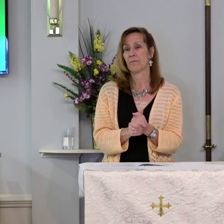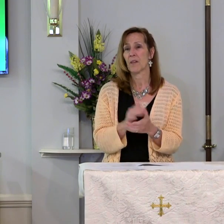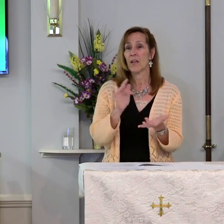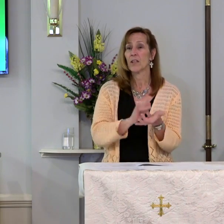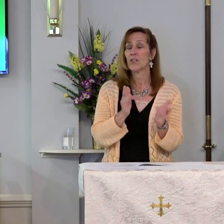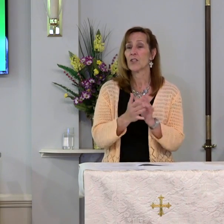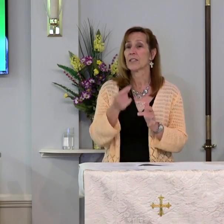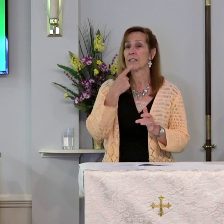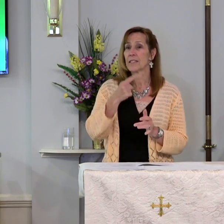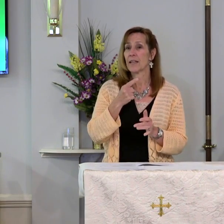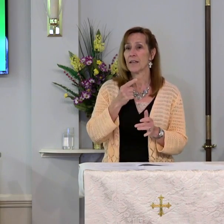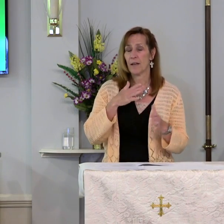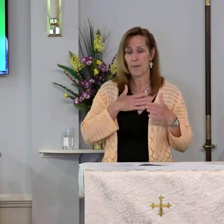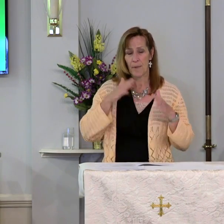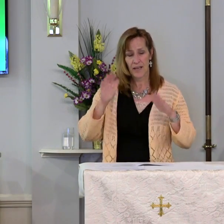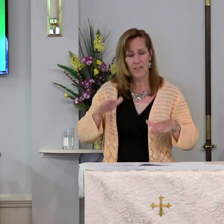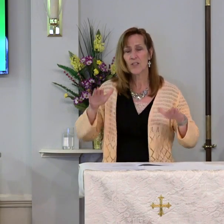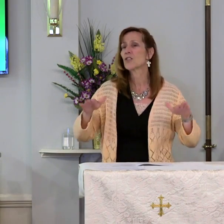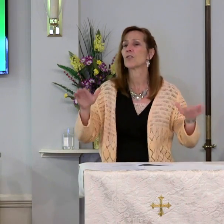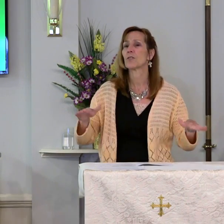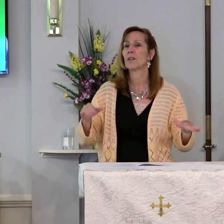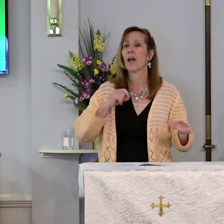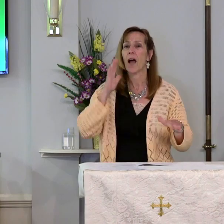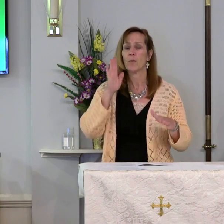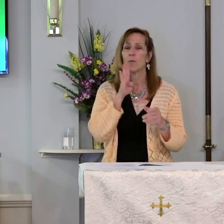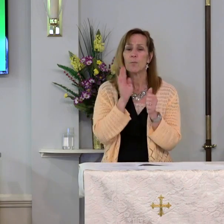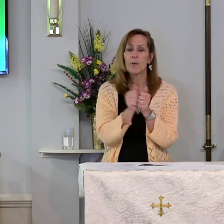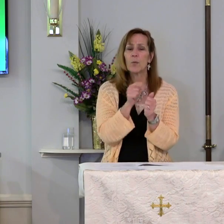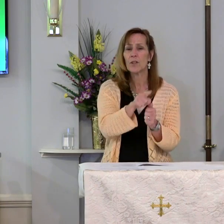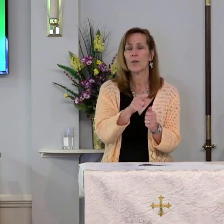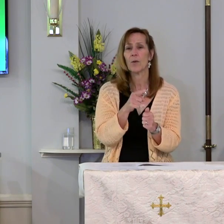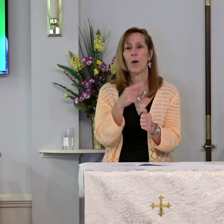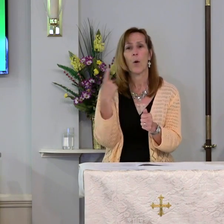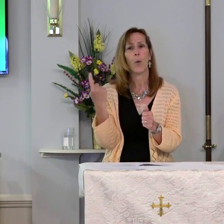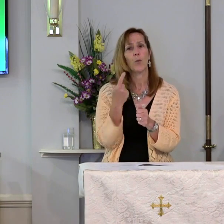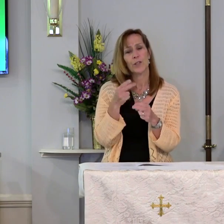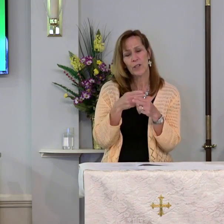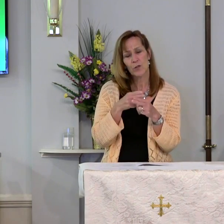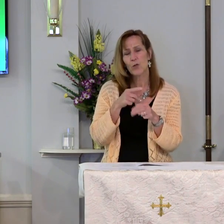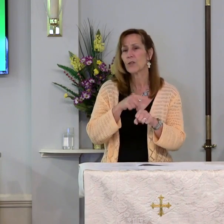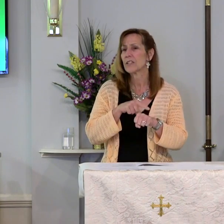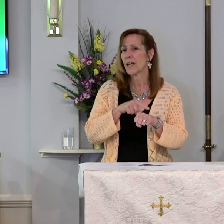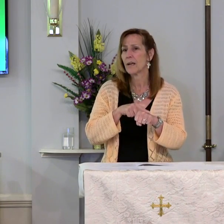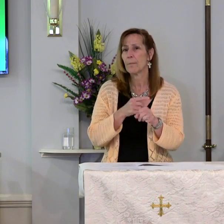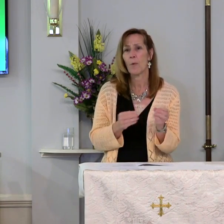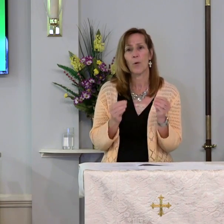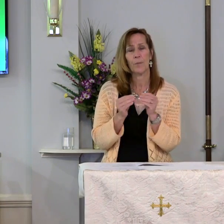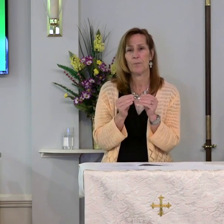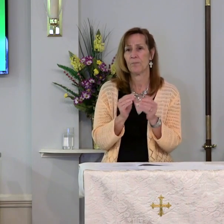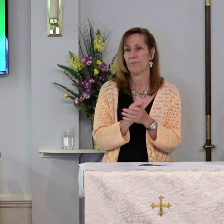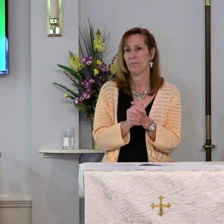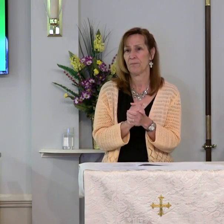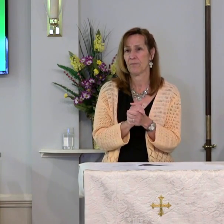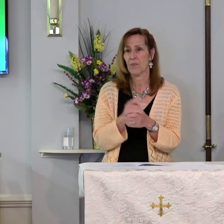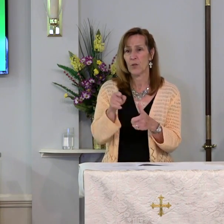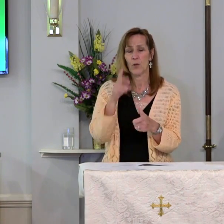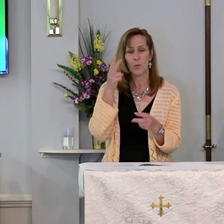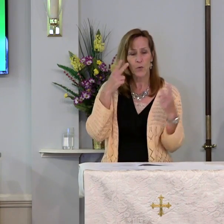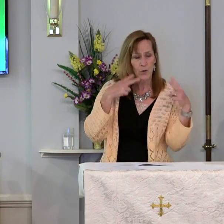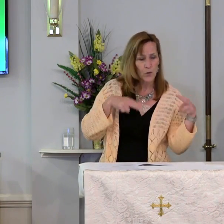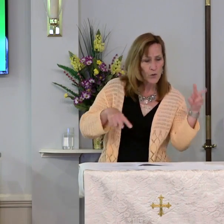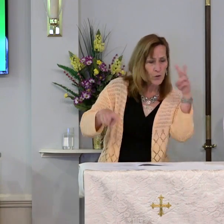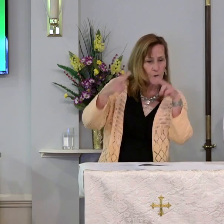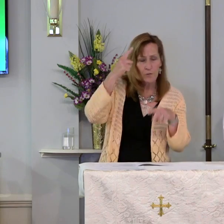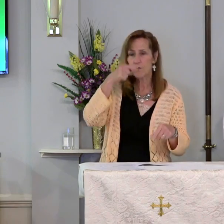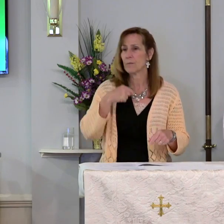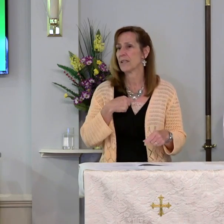Jesus said, My children, I will be with you only a short time more. You will look for